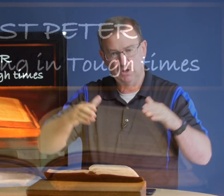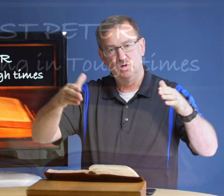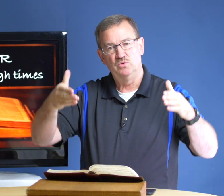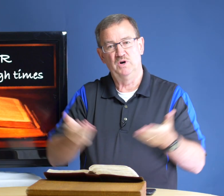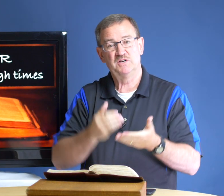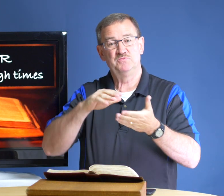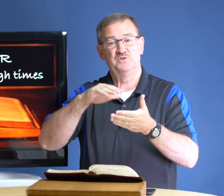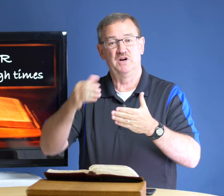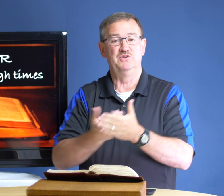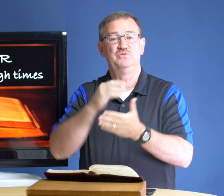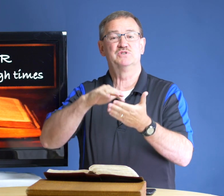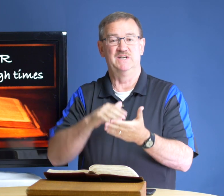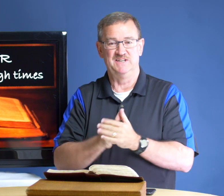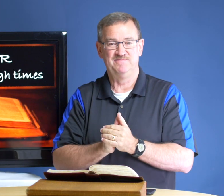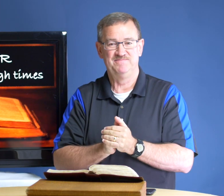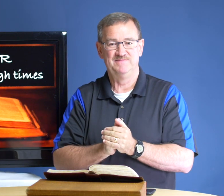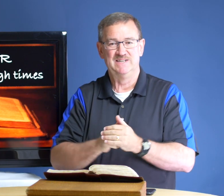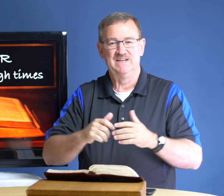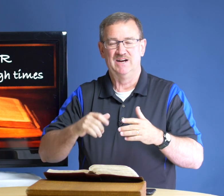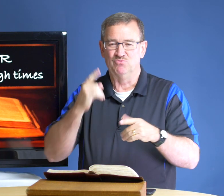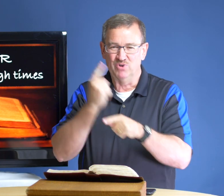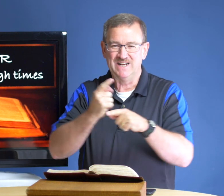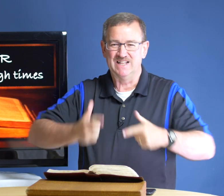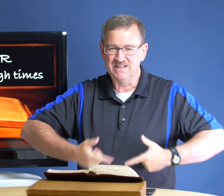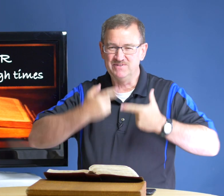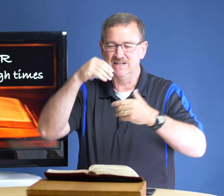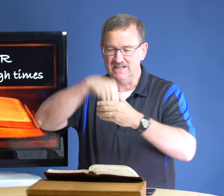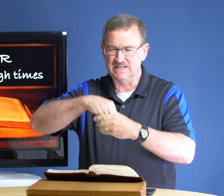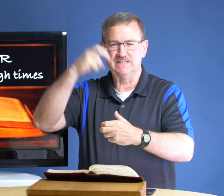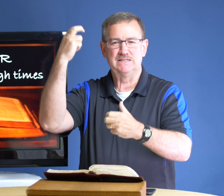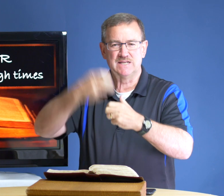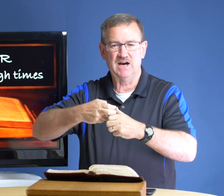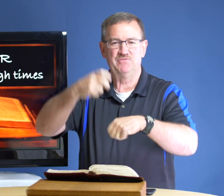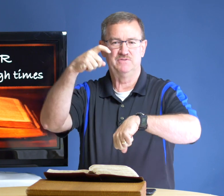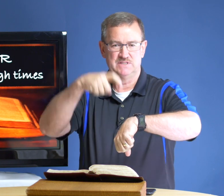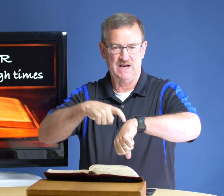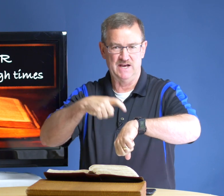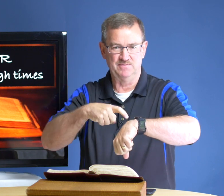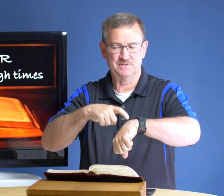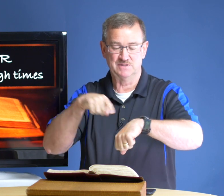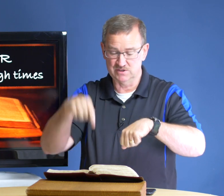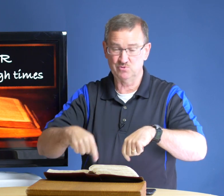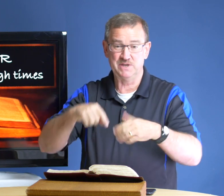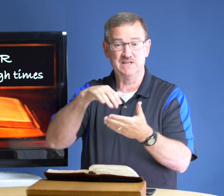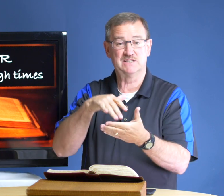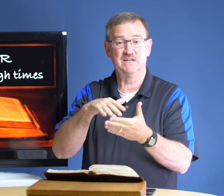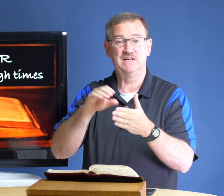welcome to our new study right living in tough times this will be a study